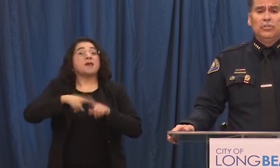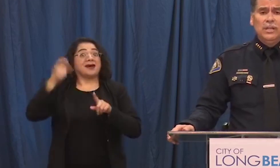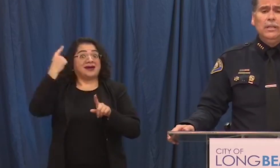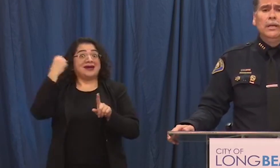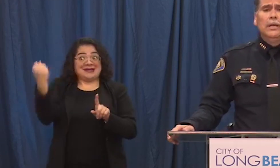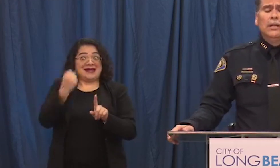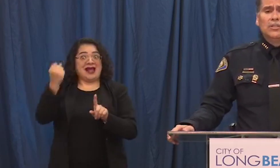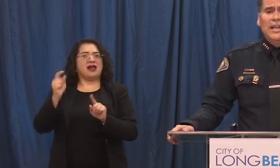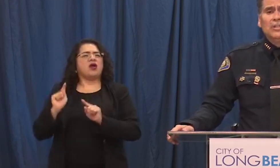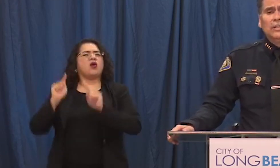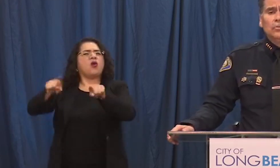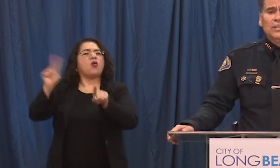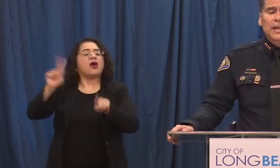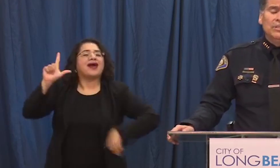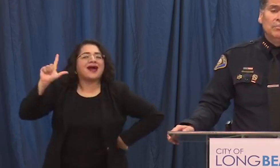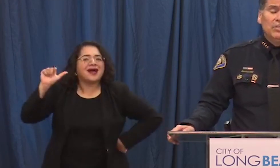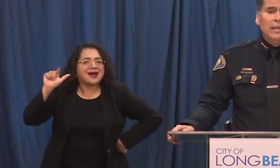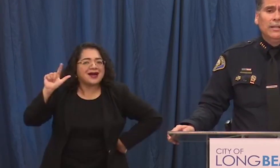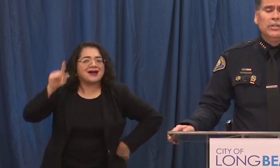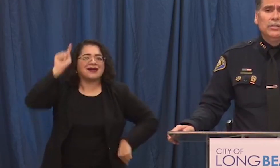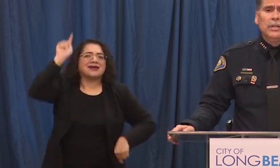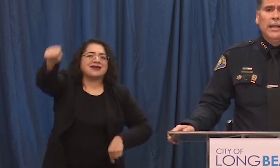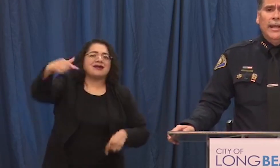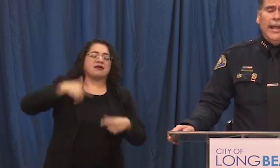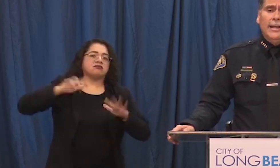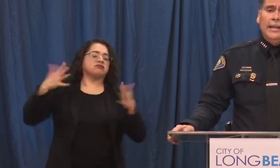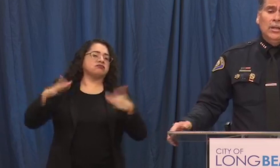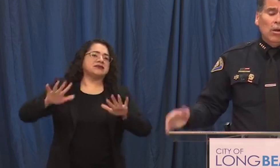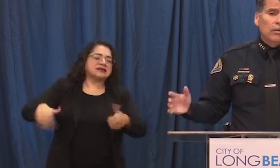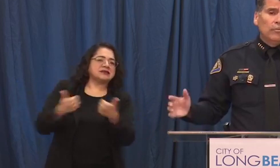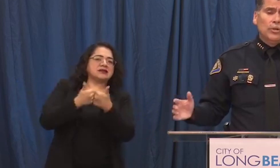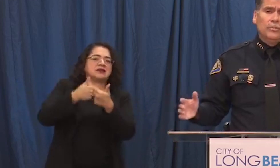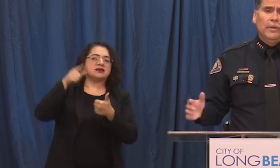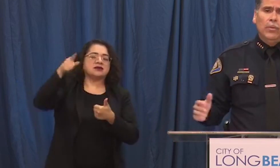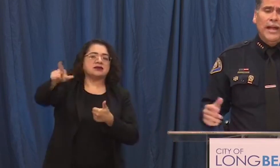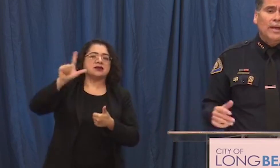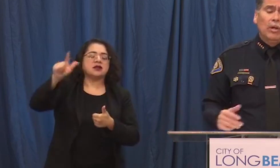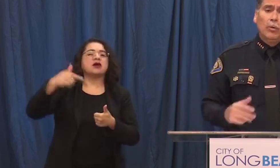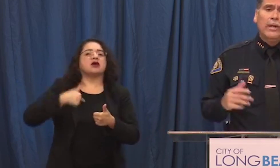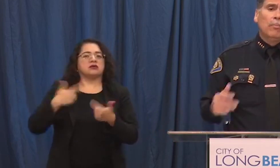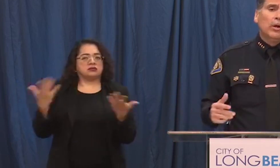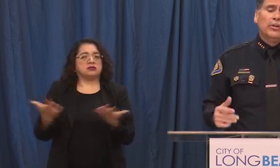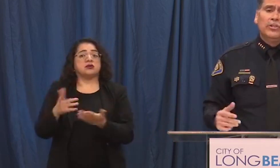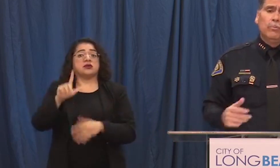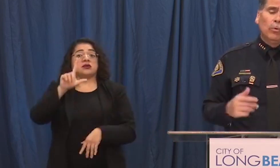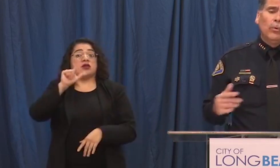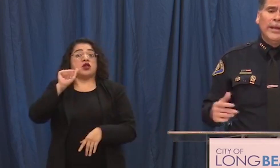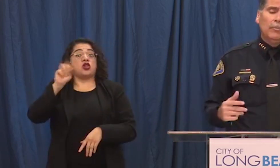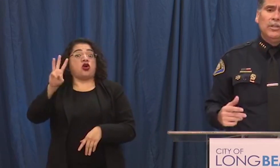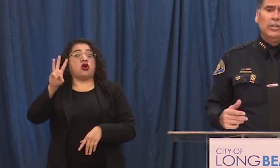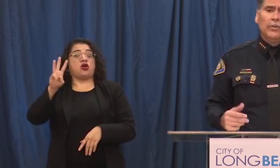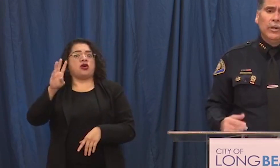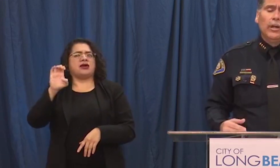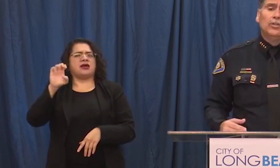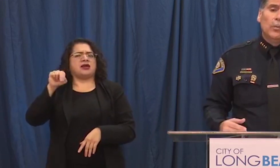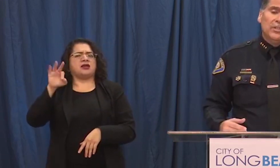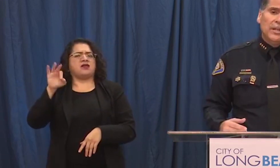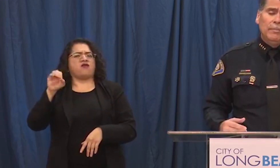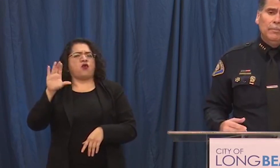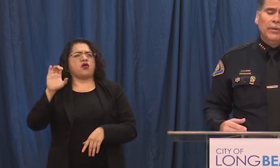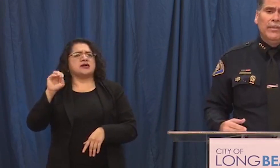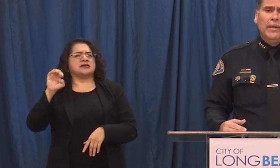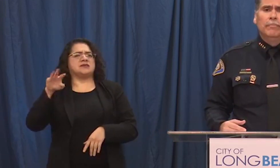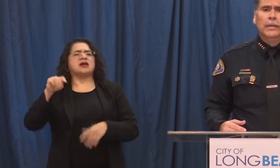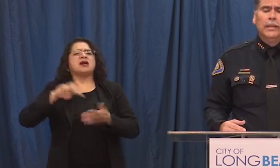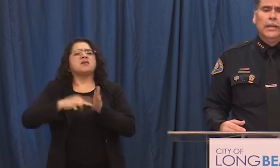because as you see Los Angeles was having some challenges and in law enforcement we have a great partnership where we help each other so we